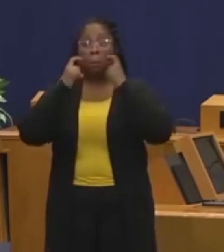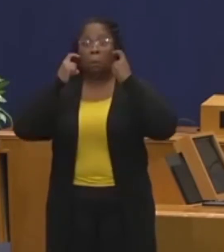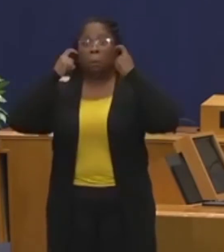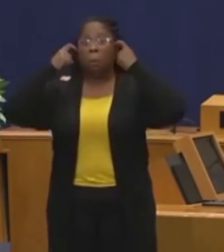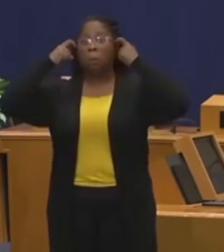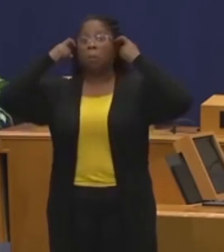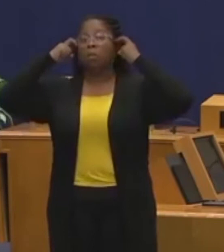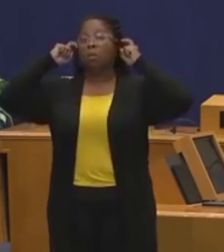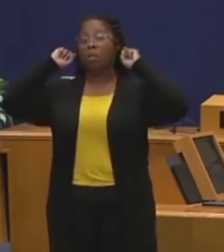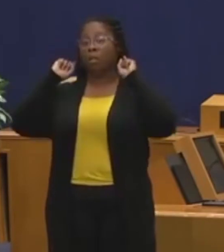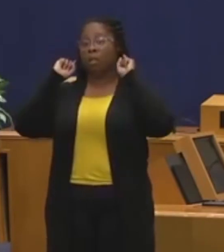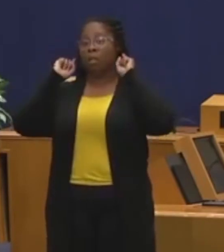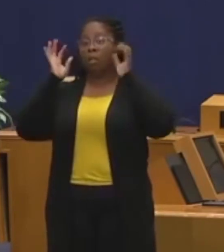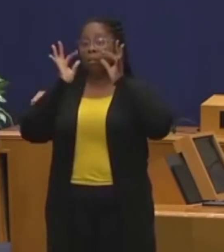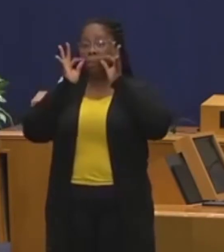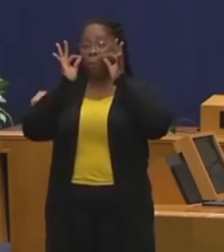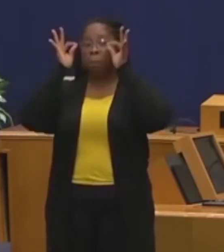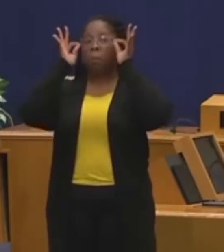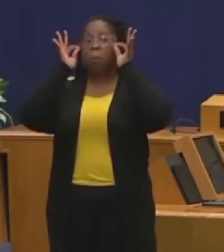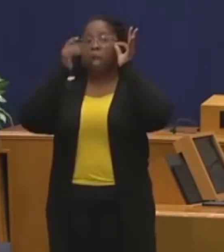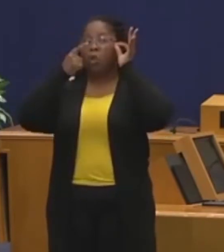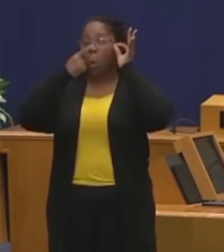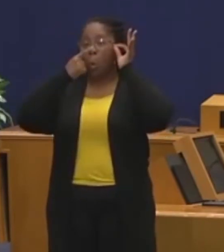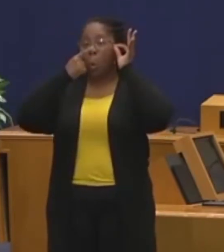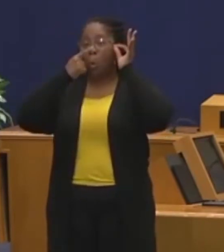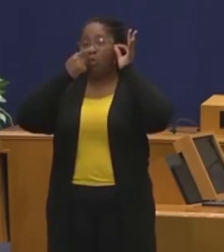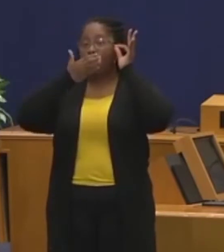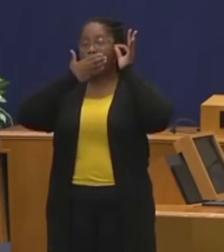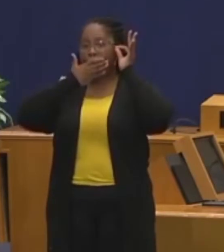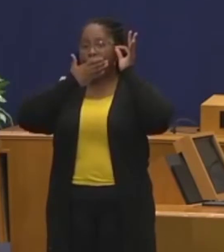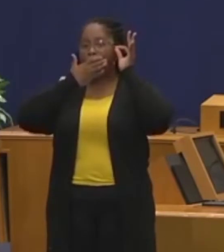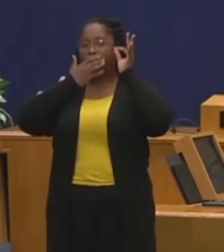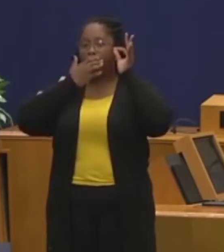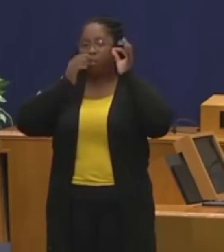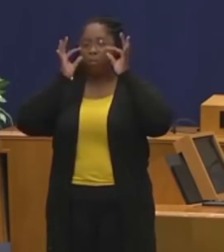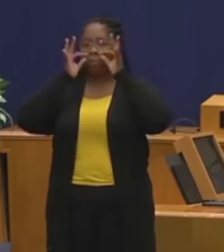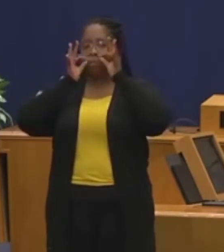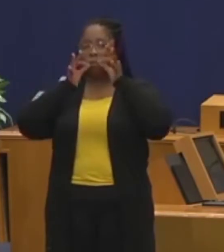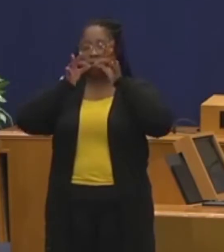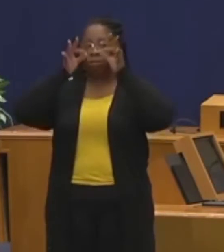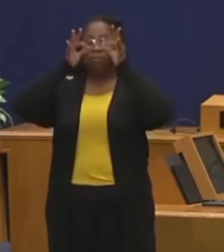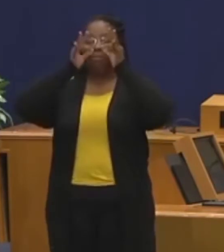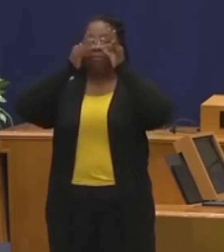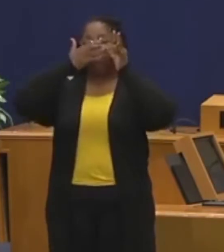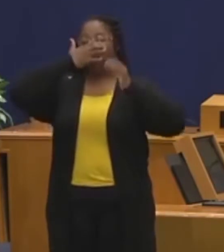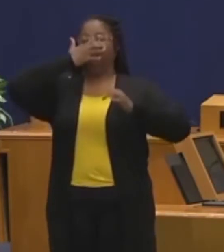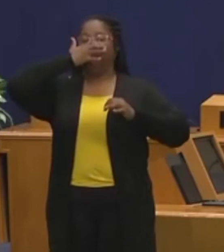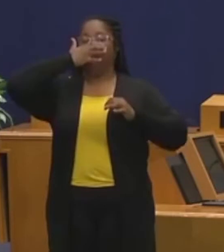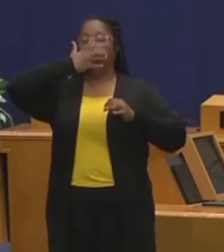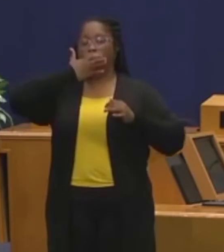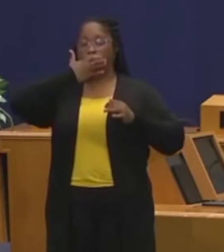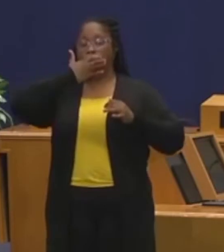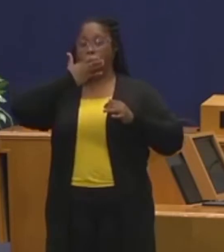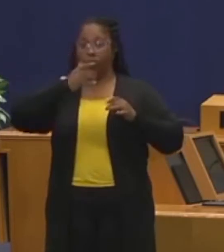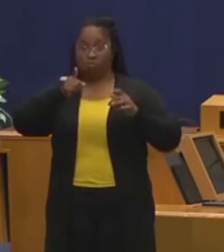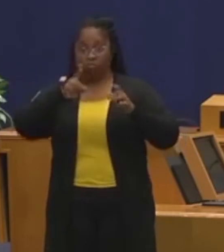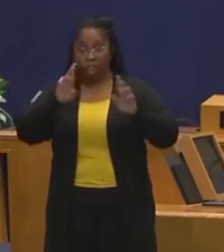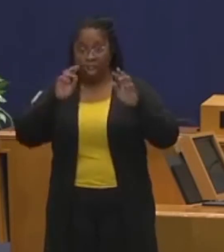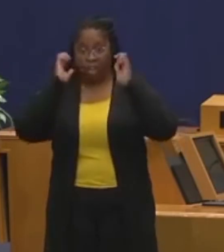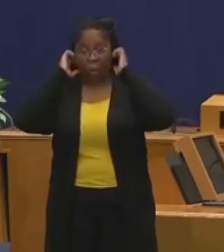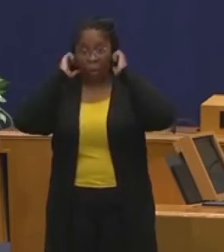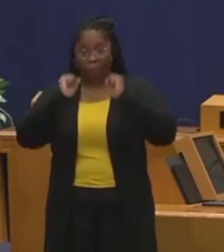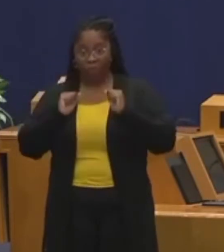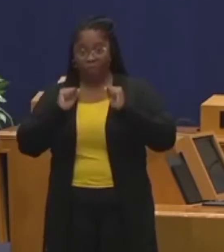to cover your nose fully and your mouth. When you get ready to take it off, you